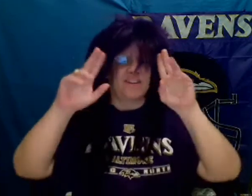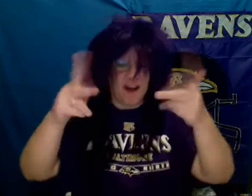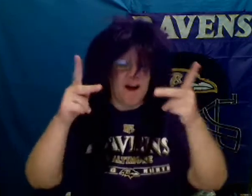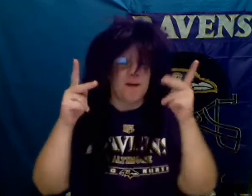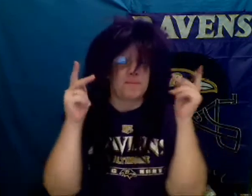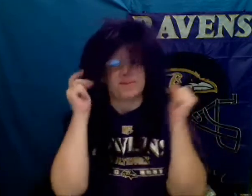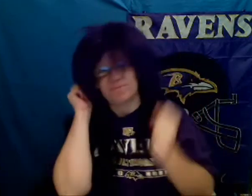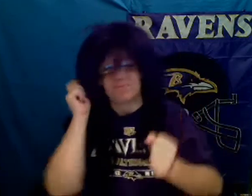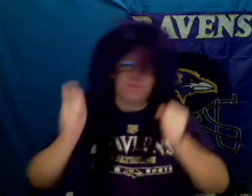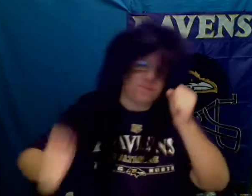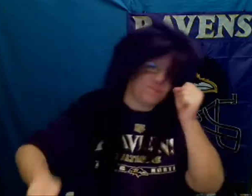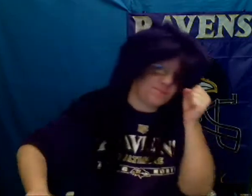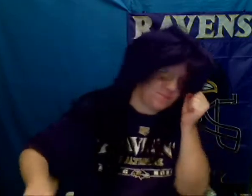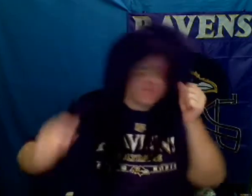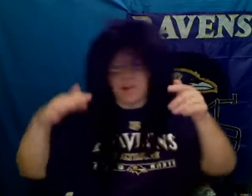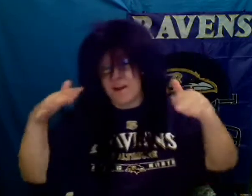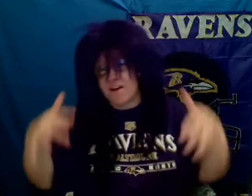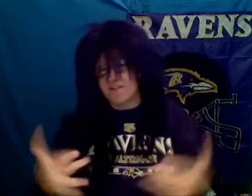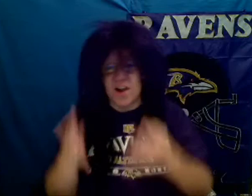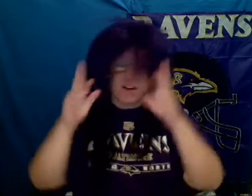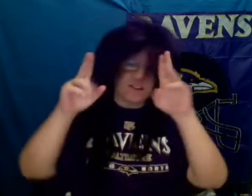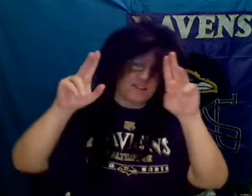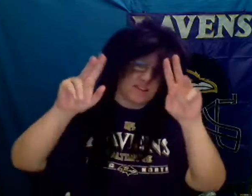You really didn't. You didn't have it all up there.